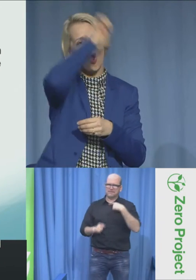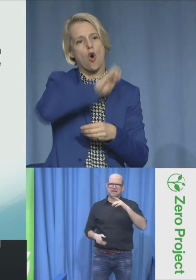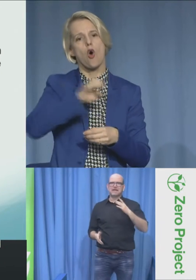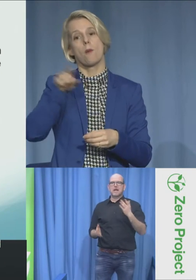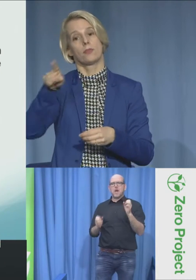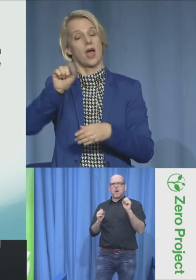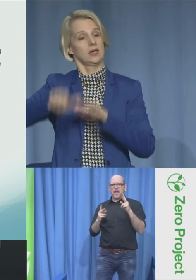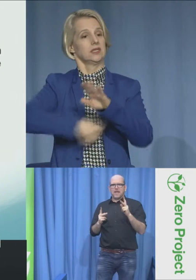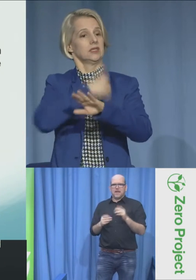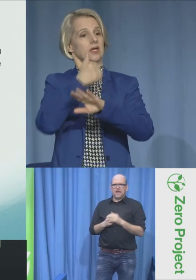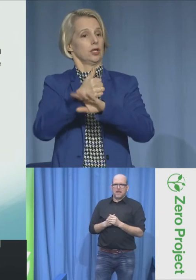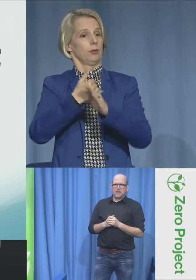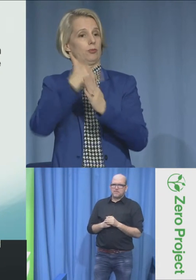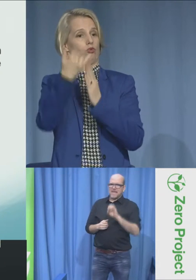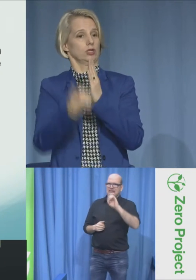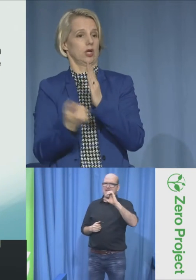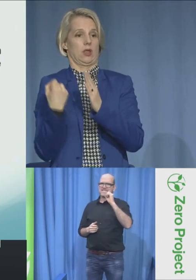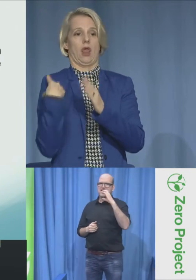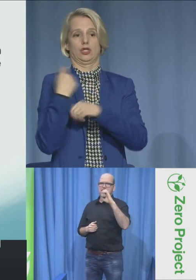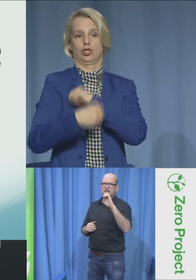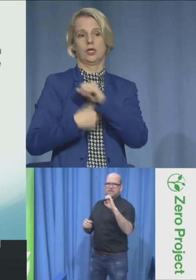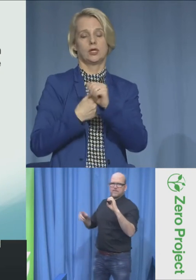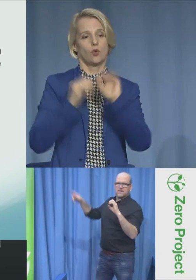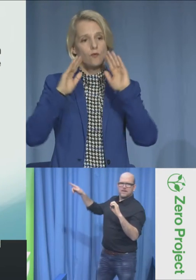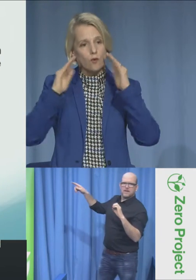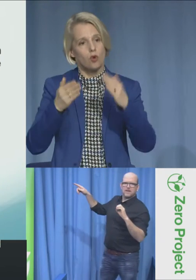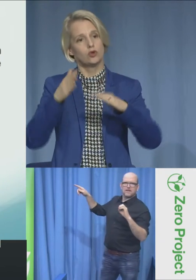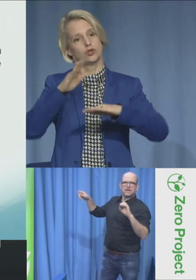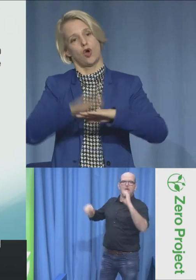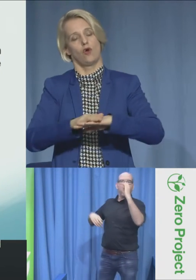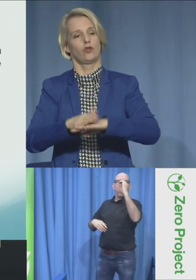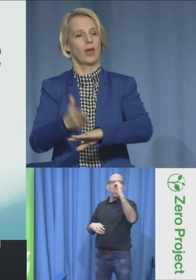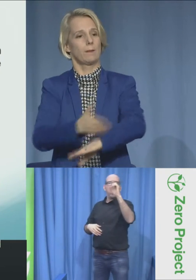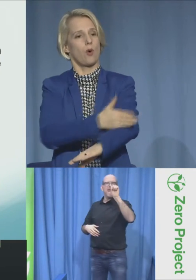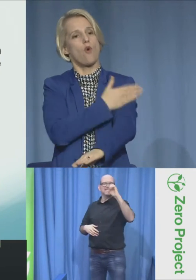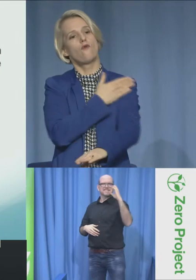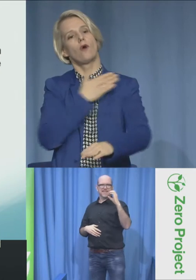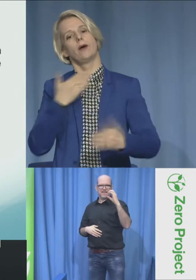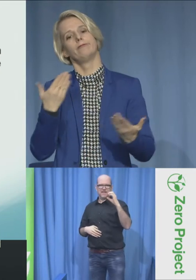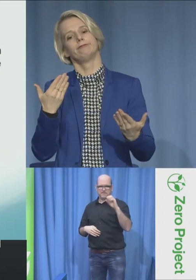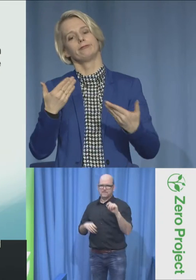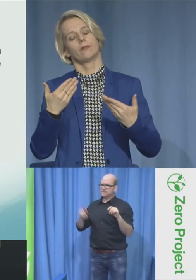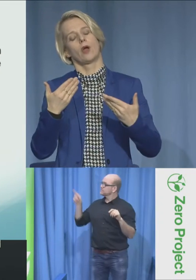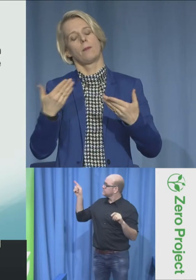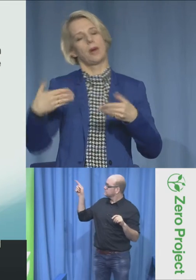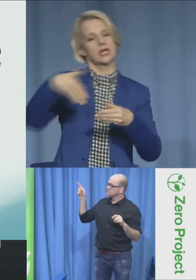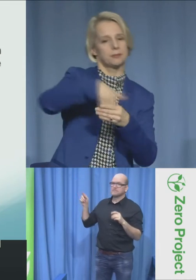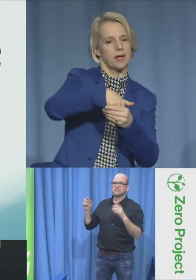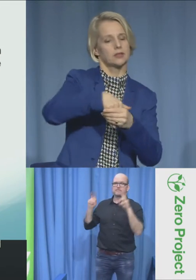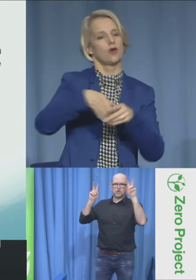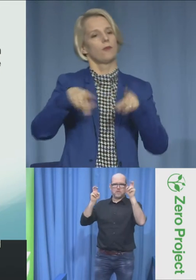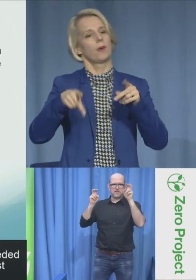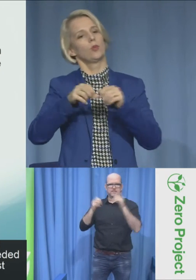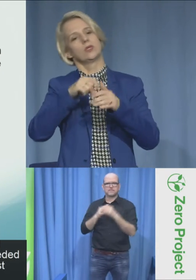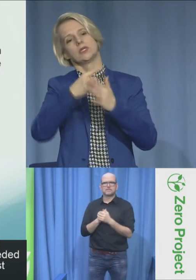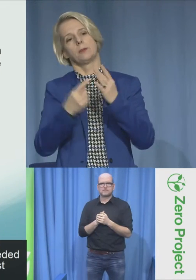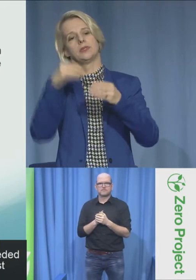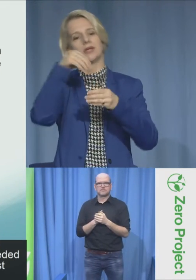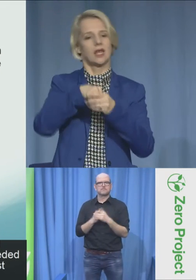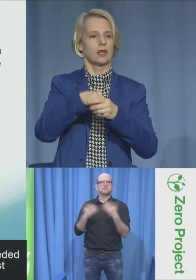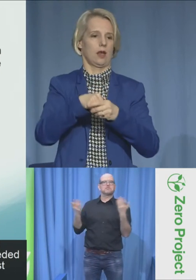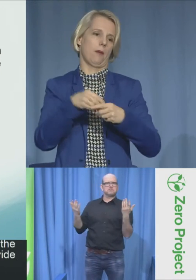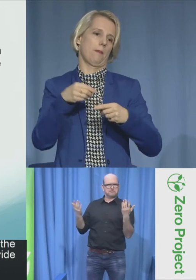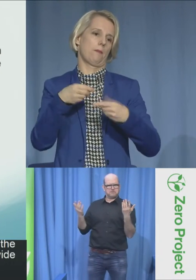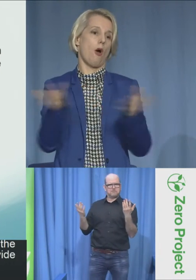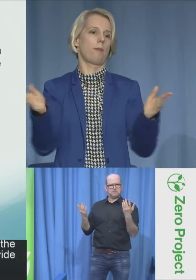and Cooperation in Europe. They've recently set up a project to focus on improving